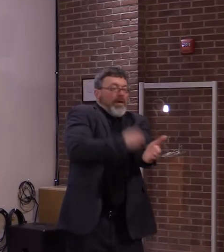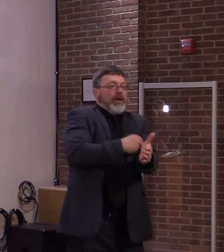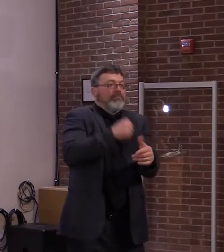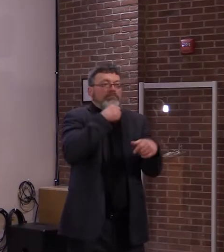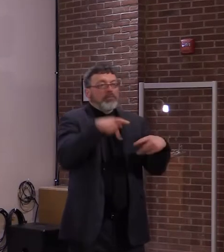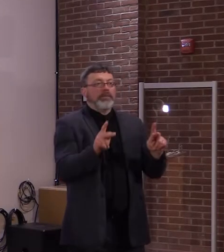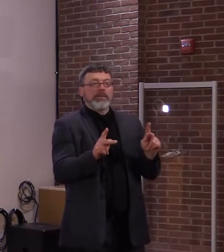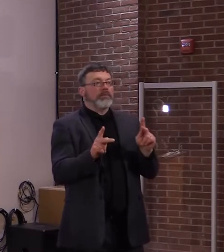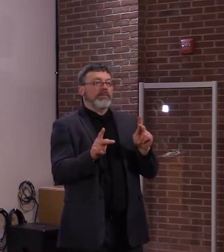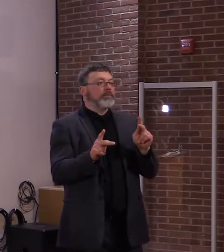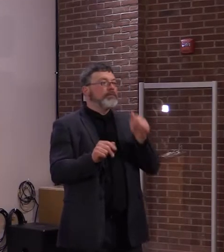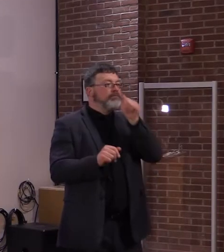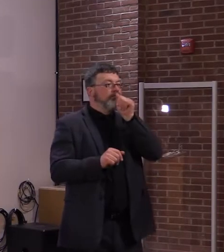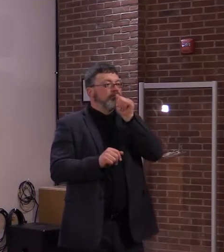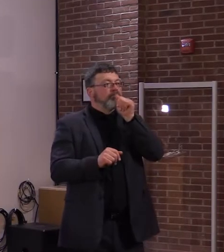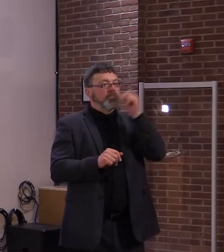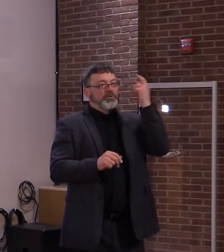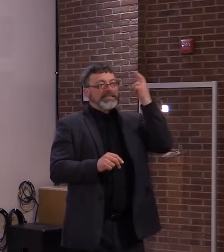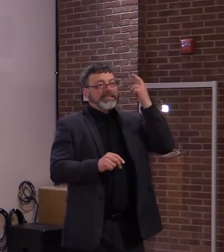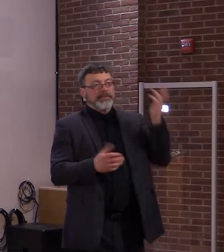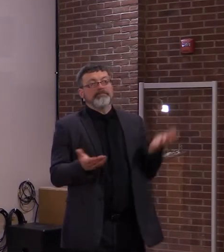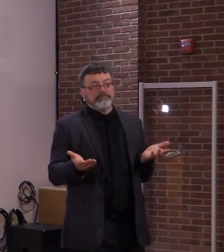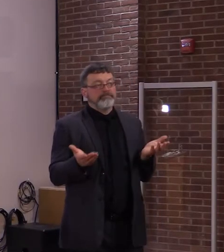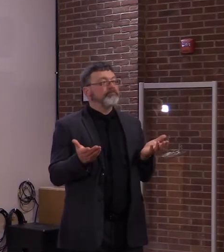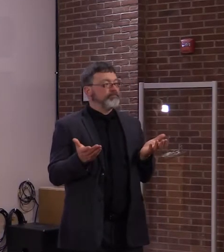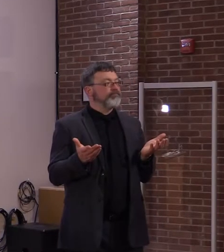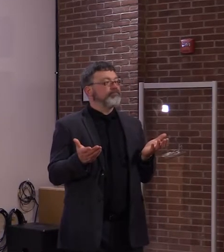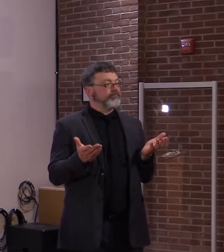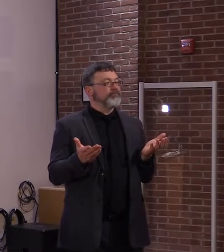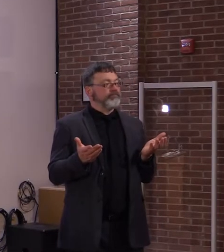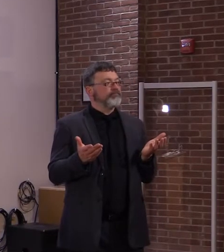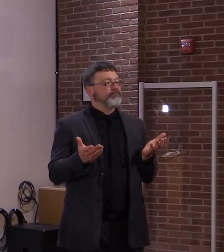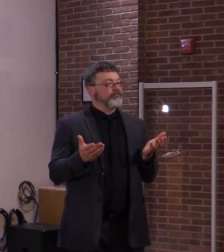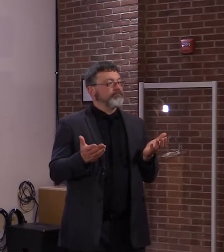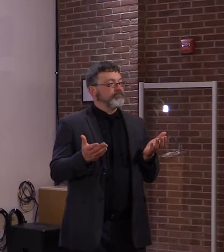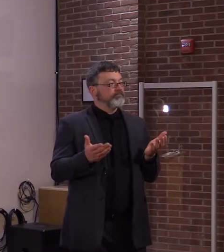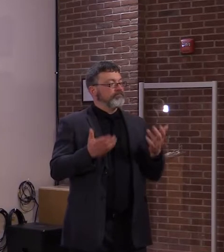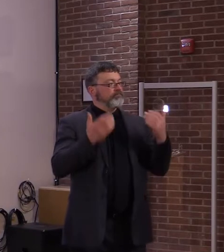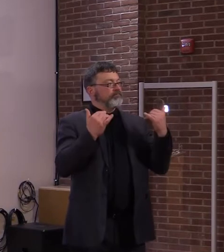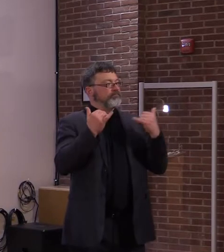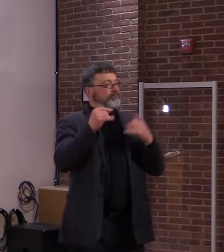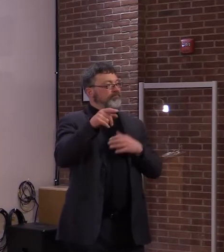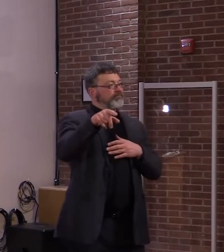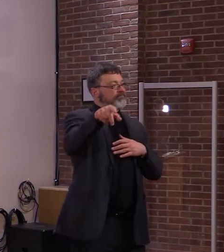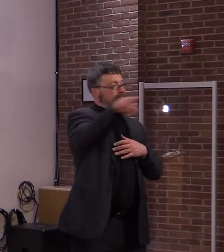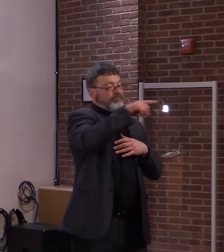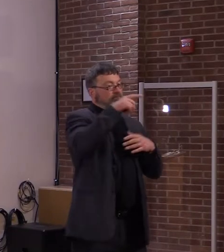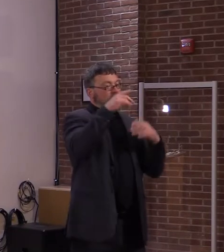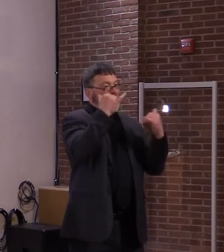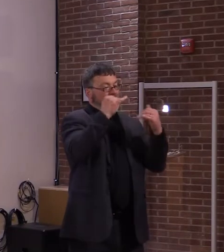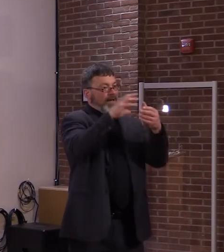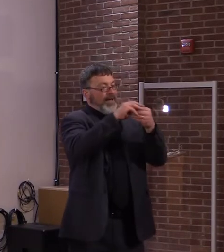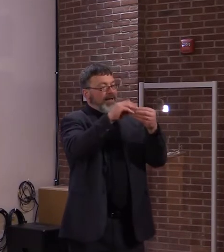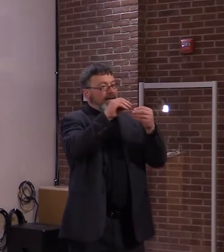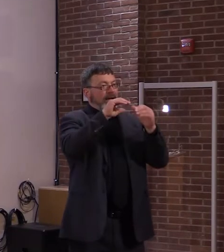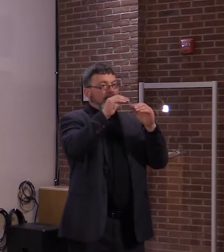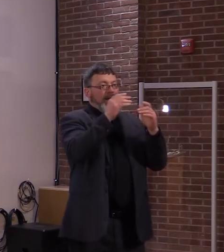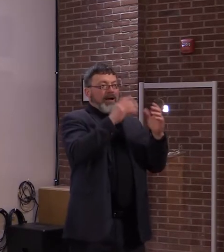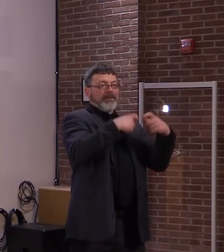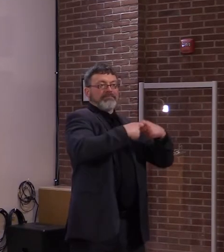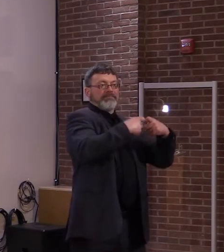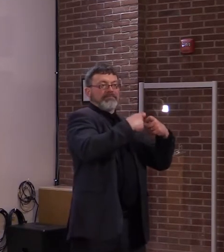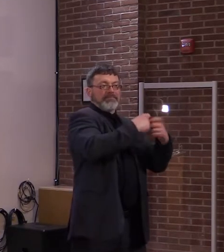a regulation. However, the issue of passports in general as you know is one that is only at the